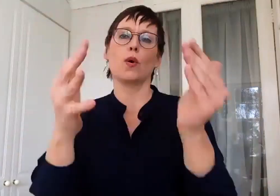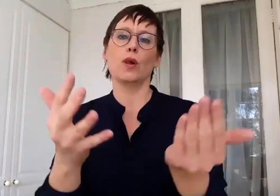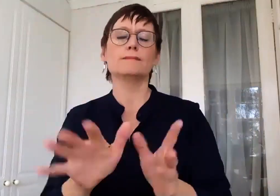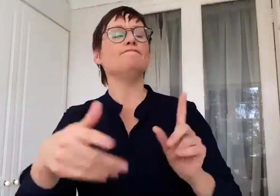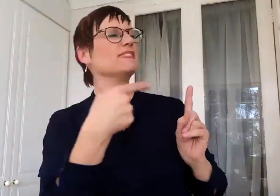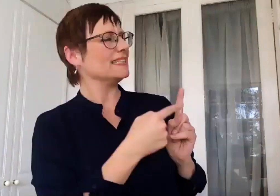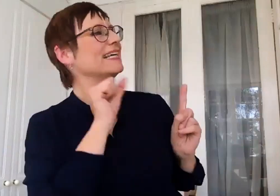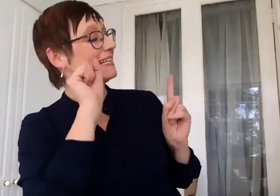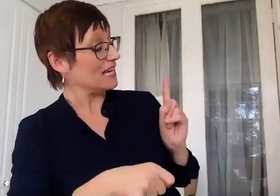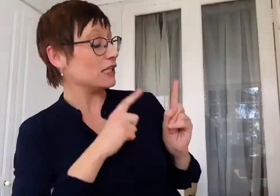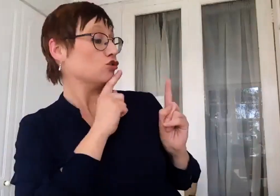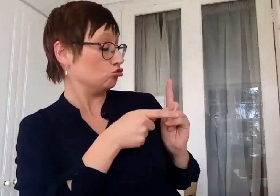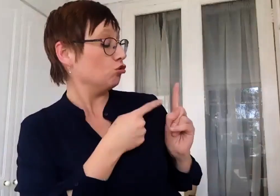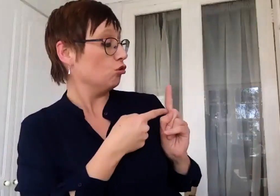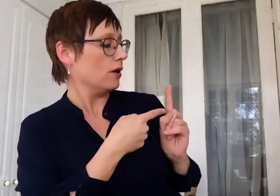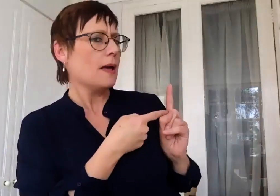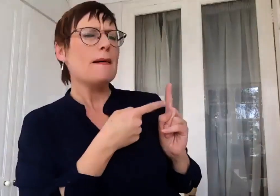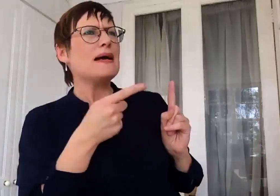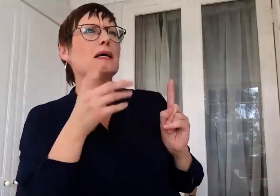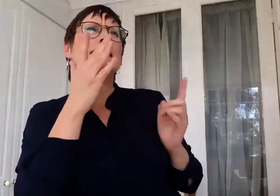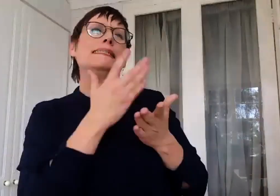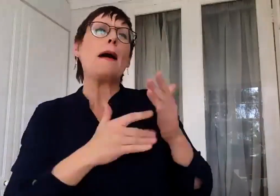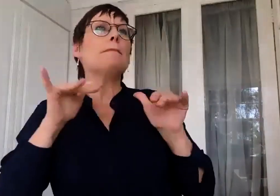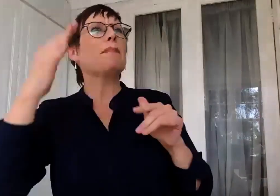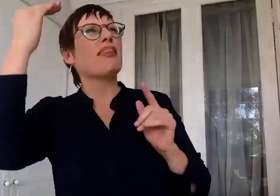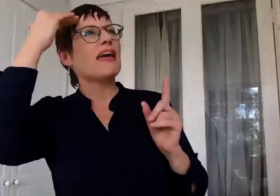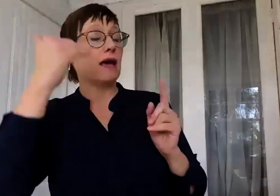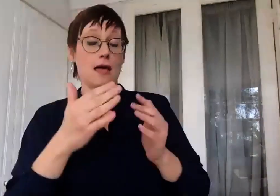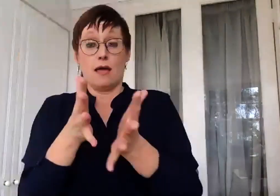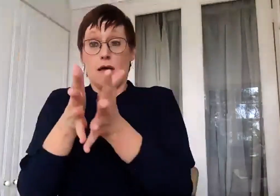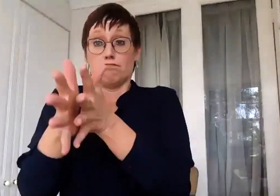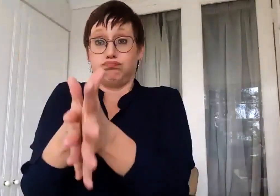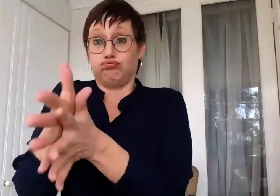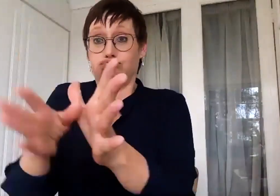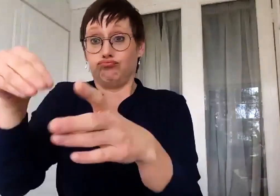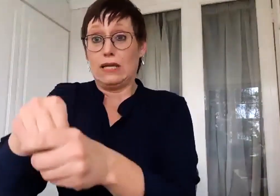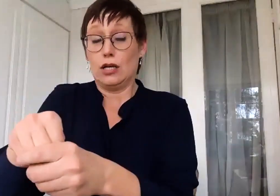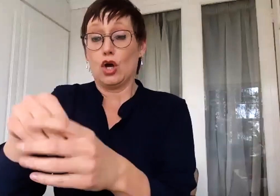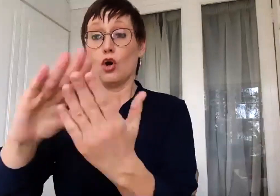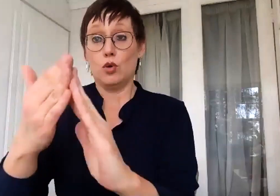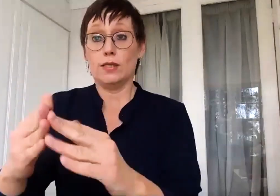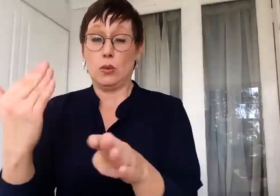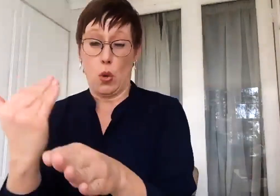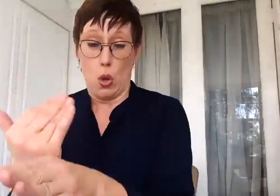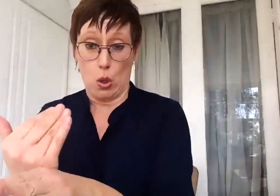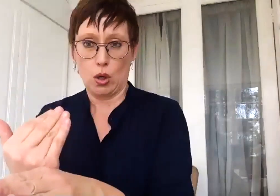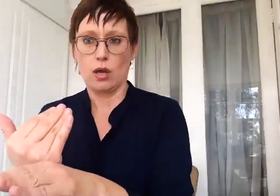between praxis and theory within the academy. And if you do,